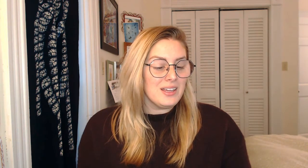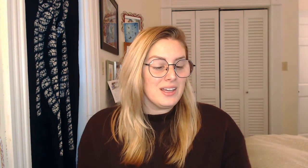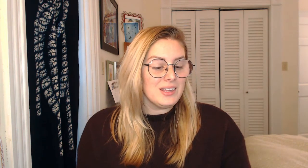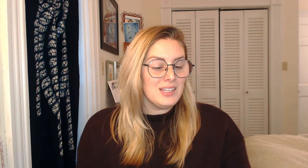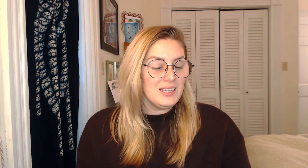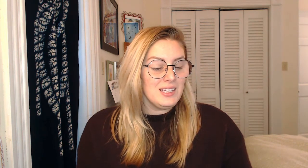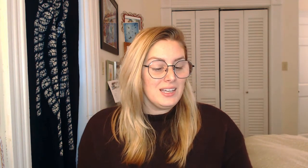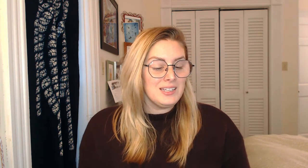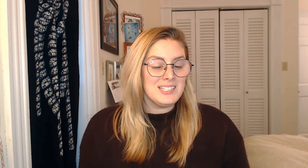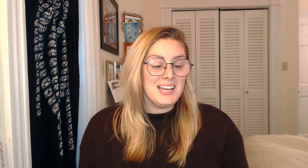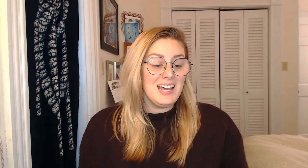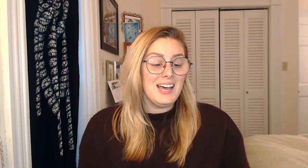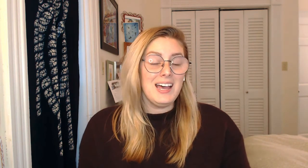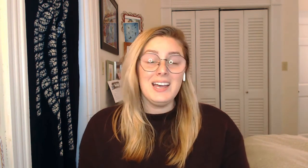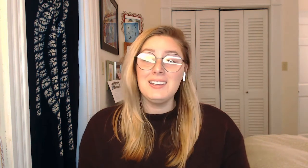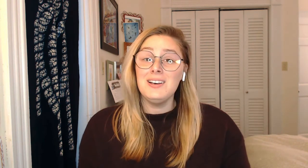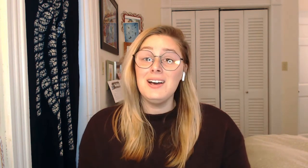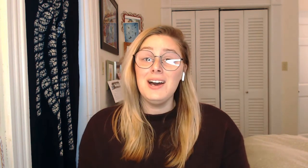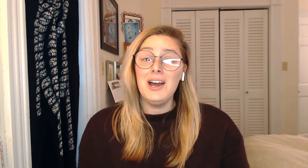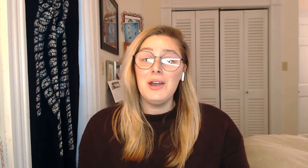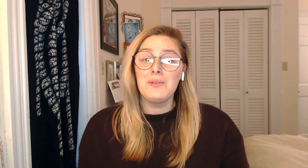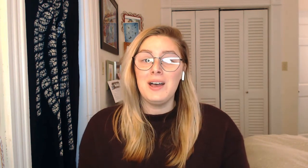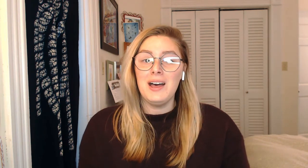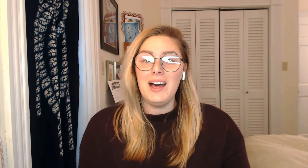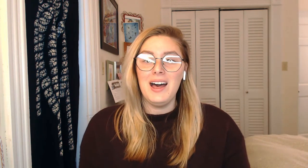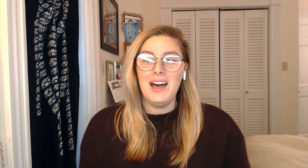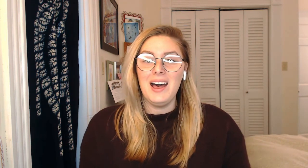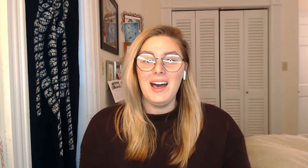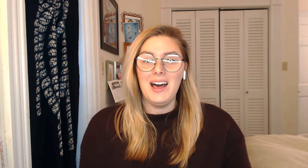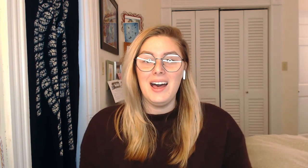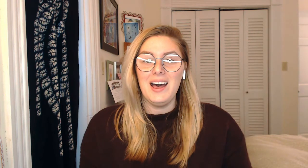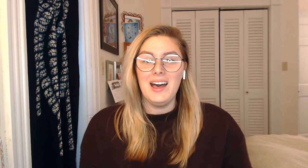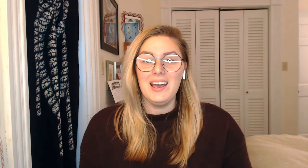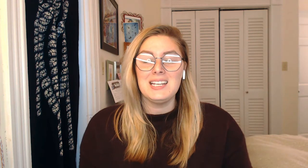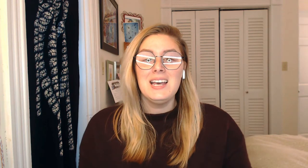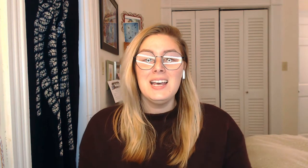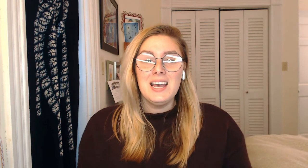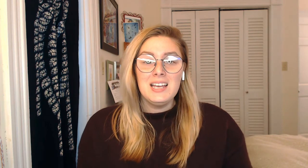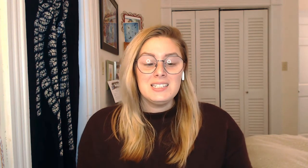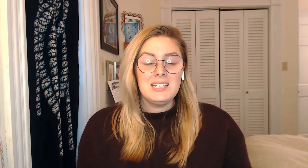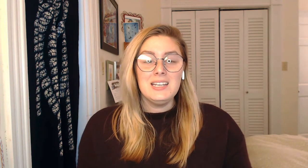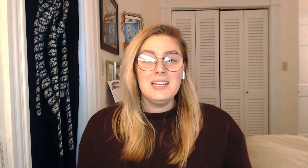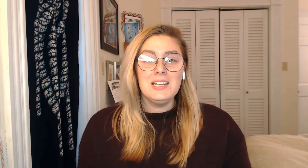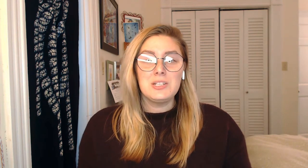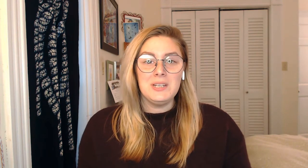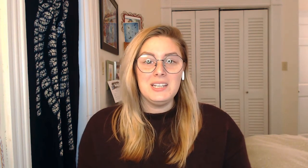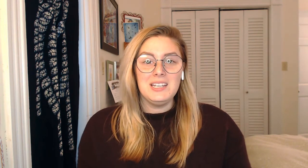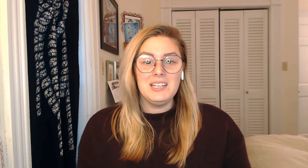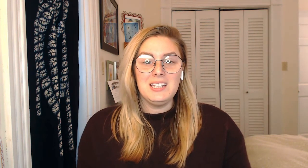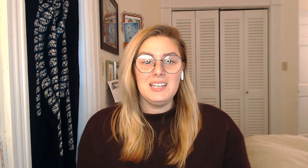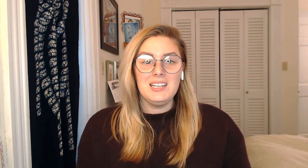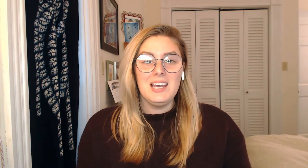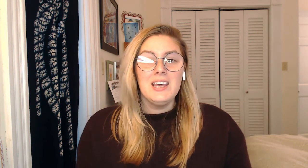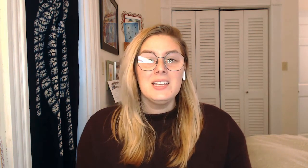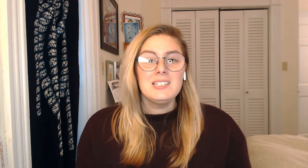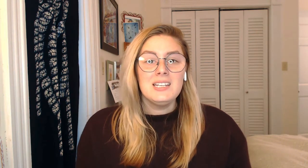things that are right. Teach me, teach